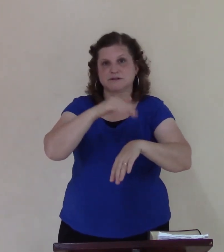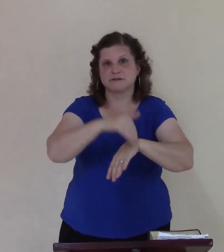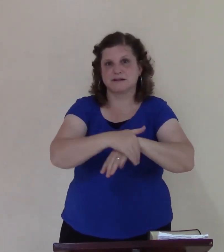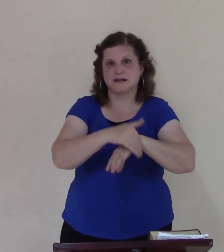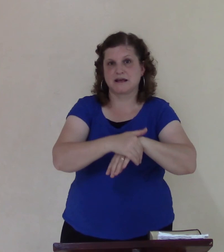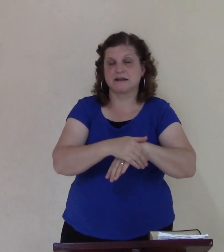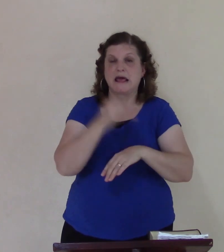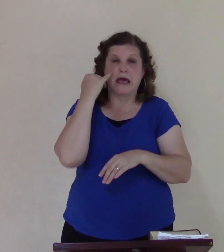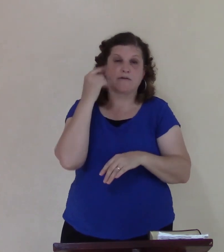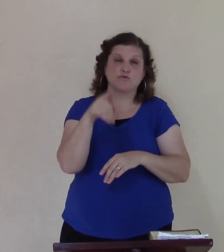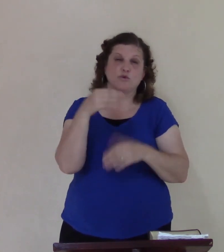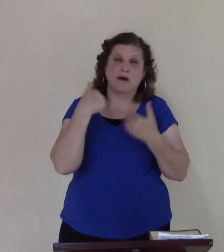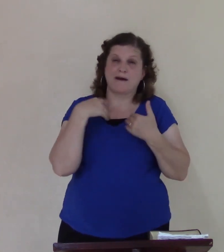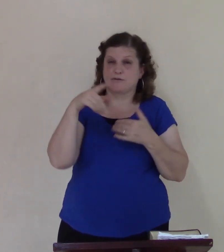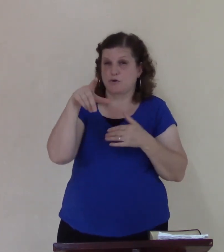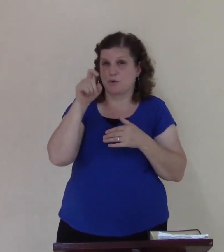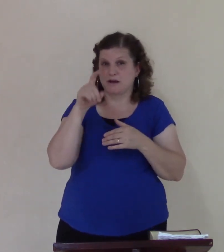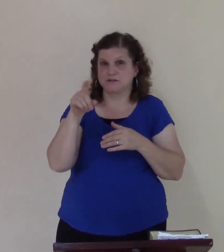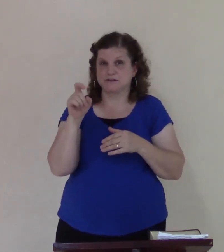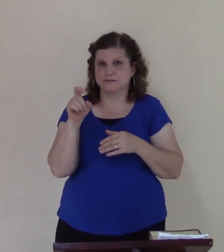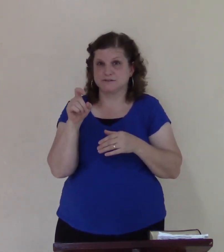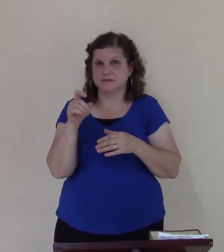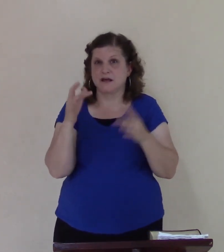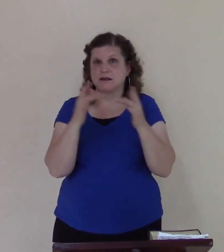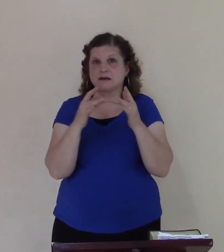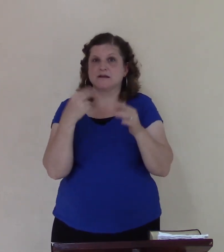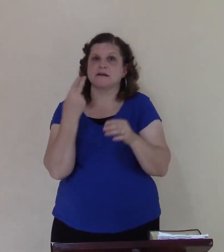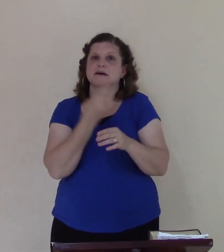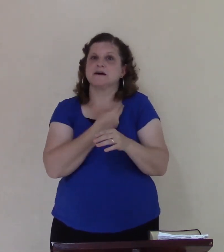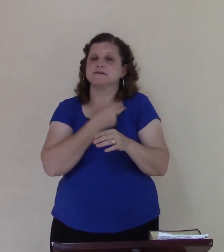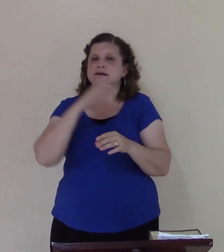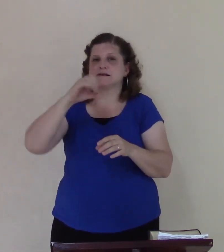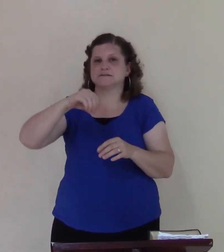message be free to contact message 0772